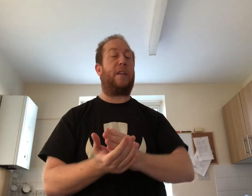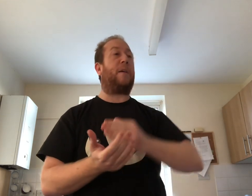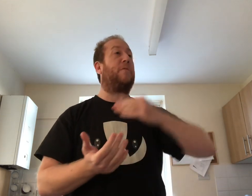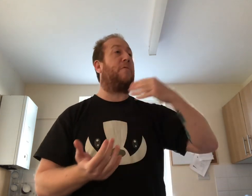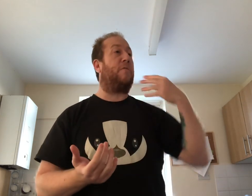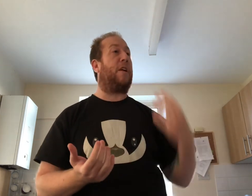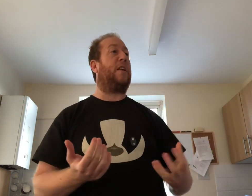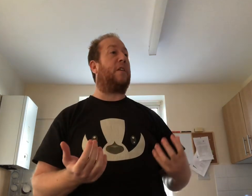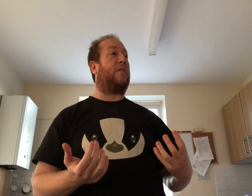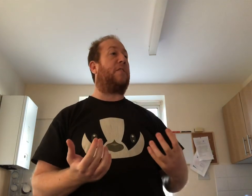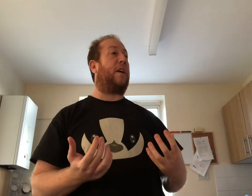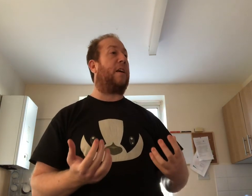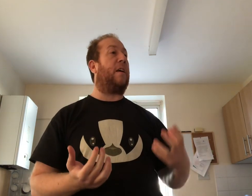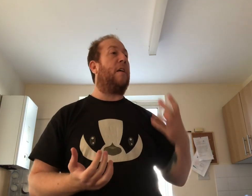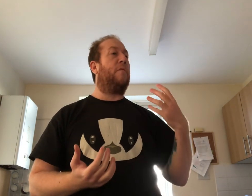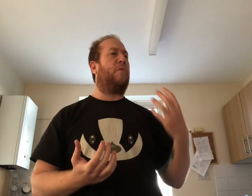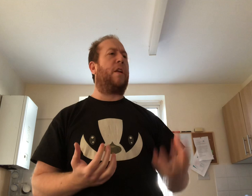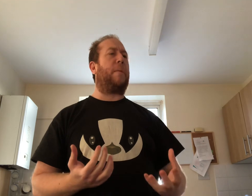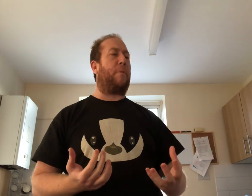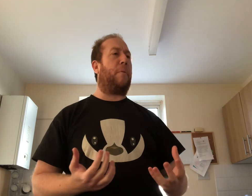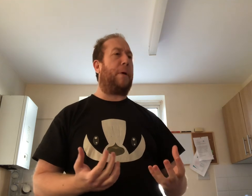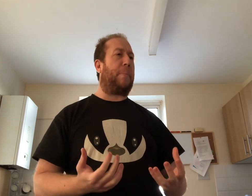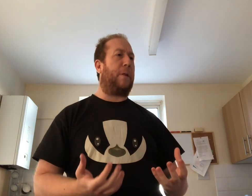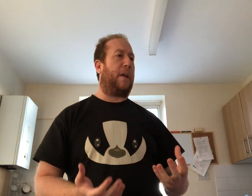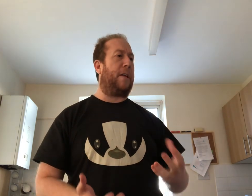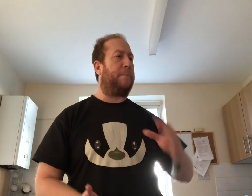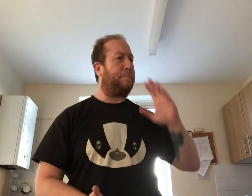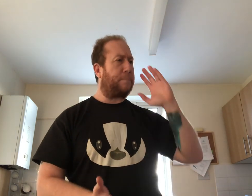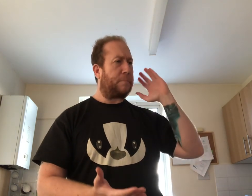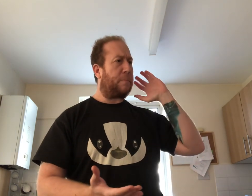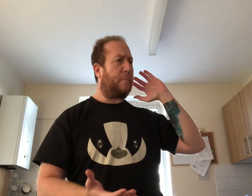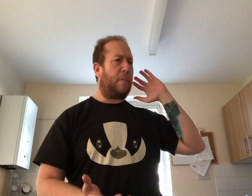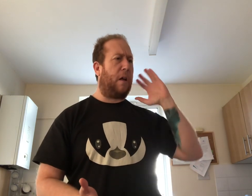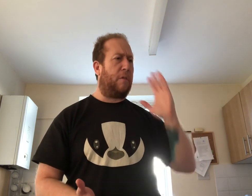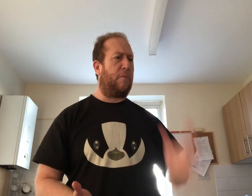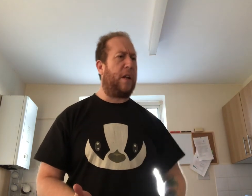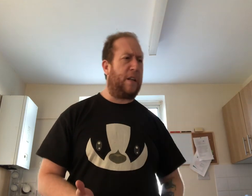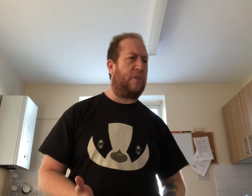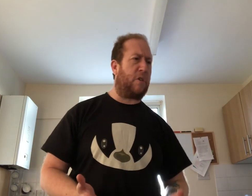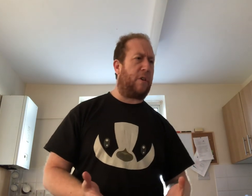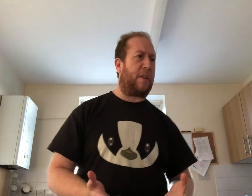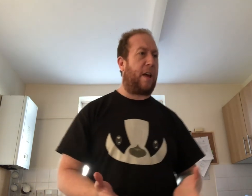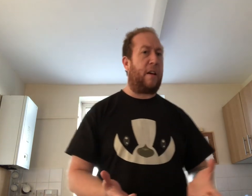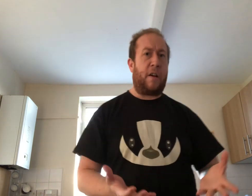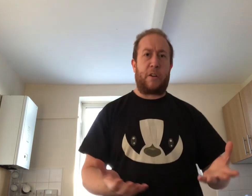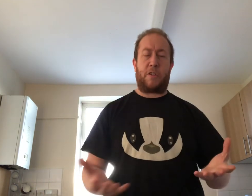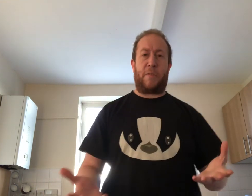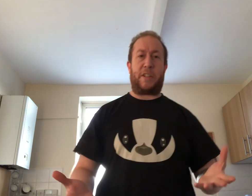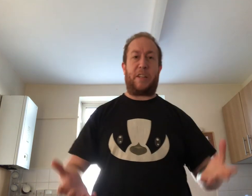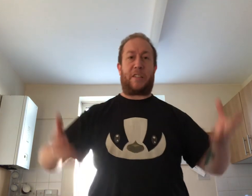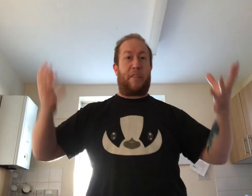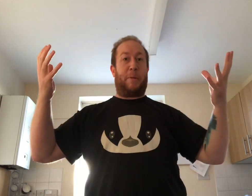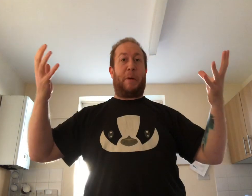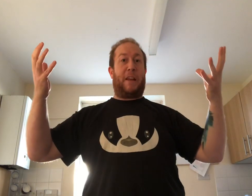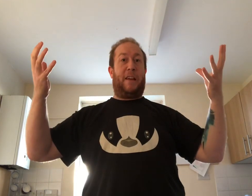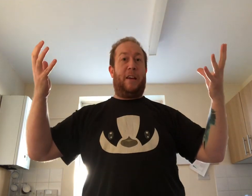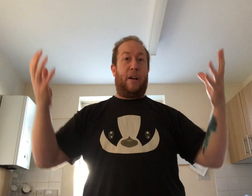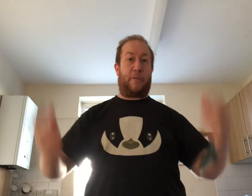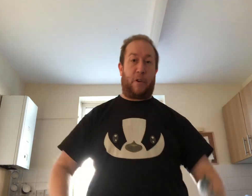that was a really good thing really brought people in and I really enjoyed that because obviously it saved me money of